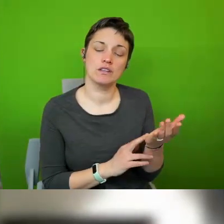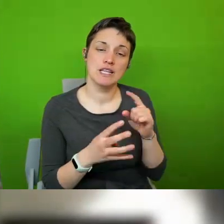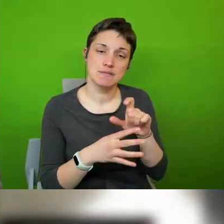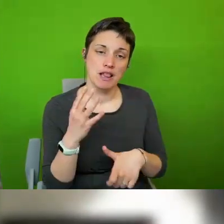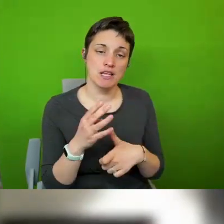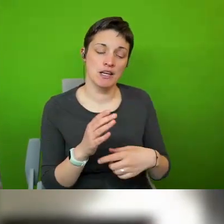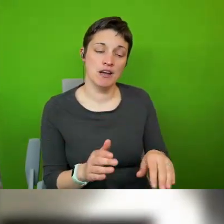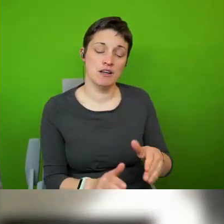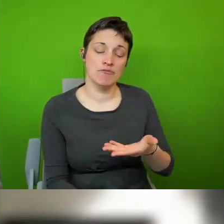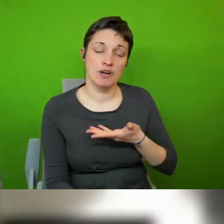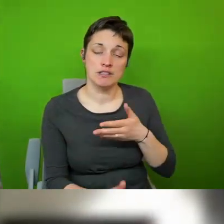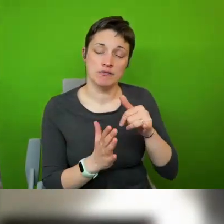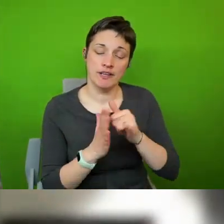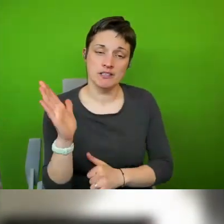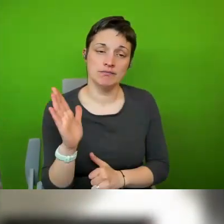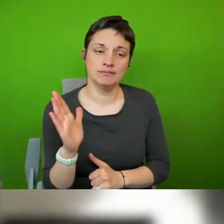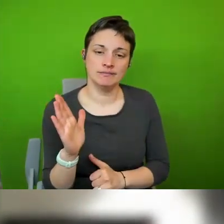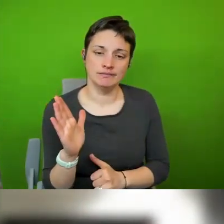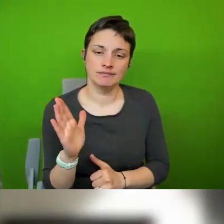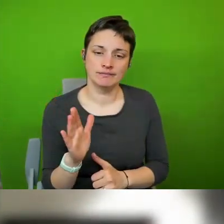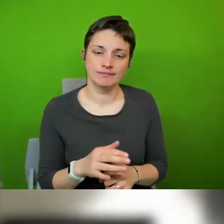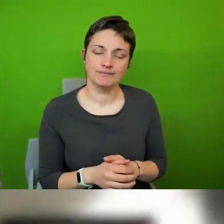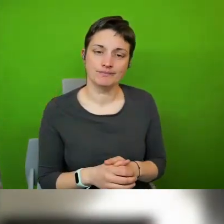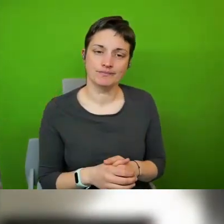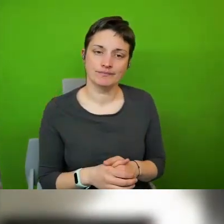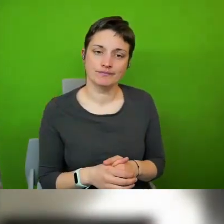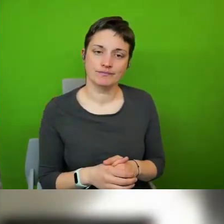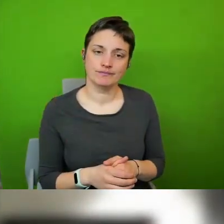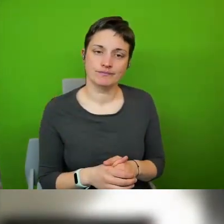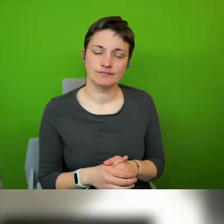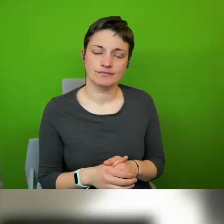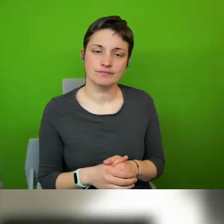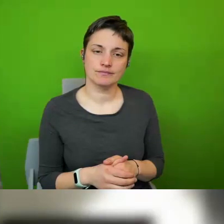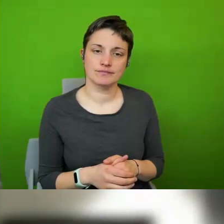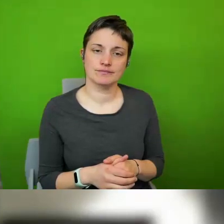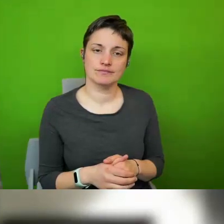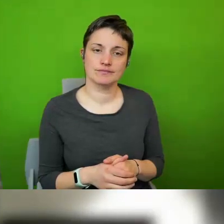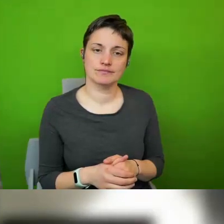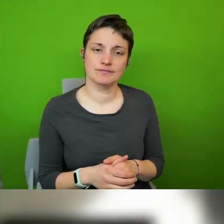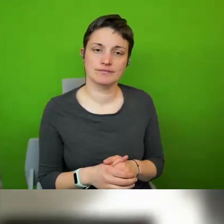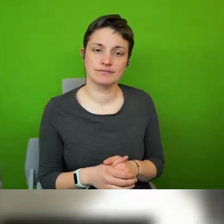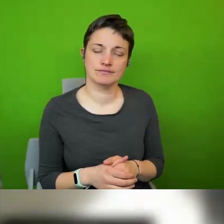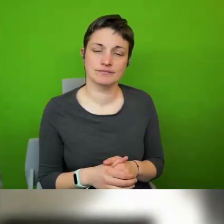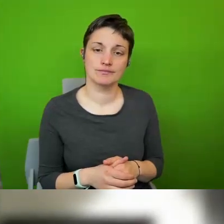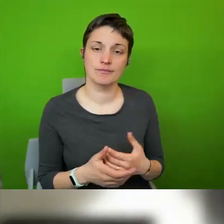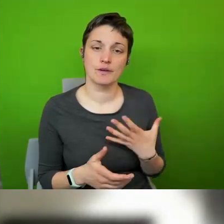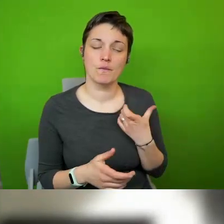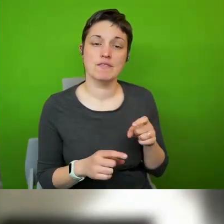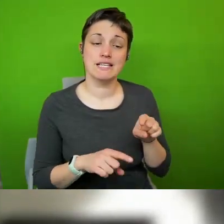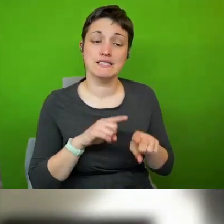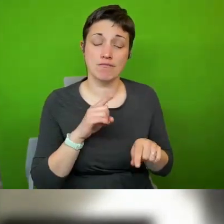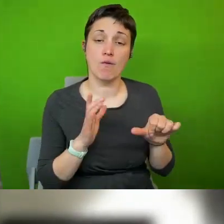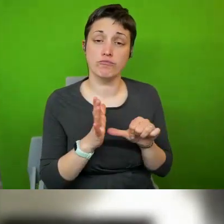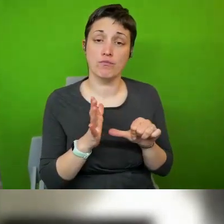um we have in a way sort of the uh a similar problem there because